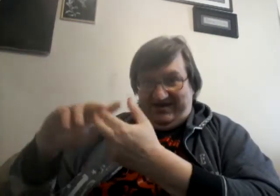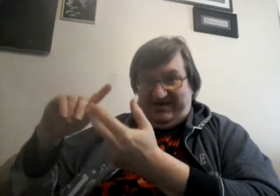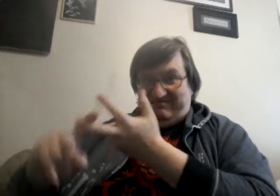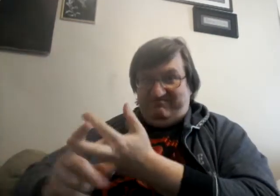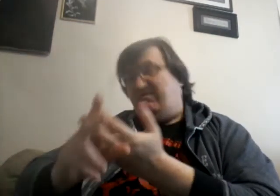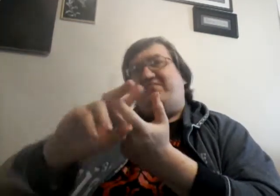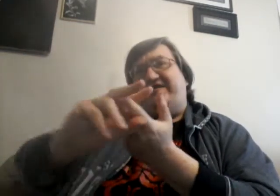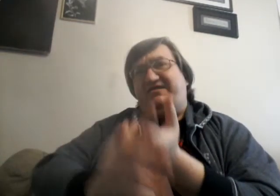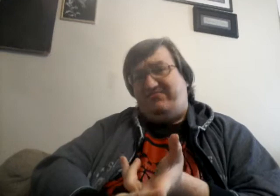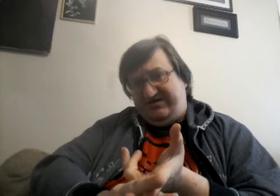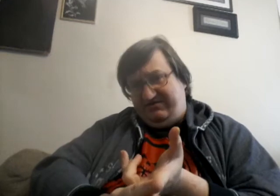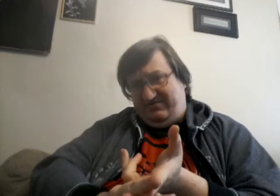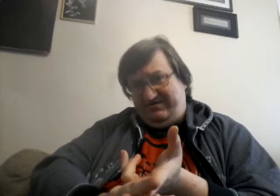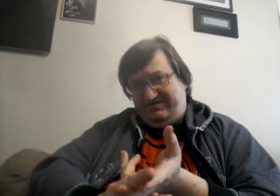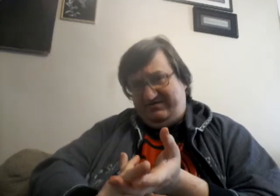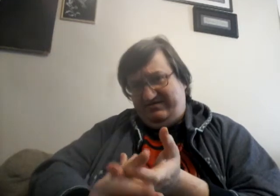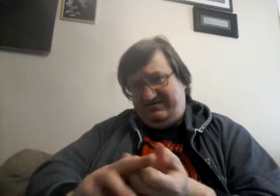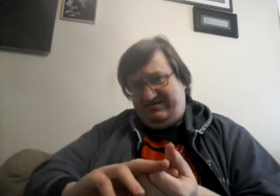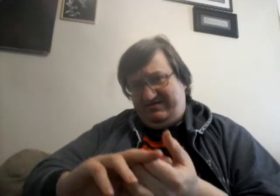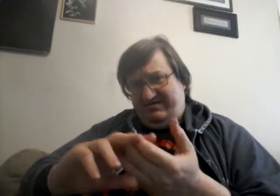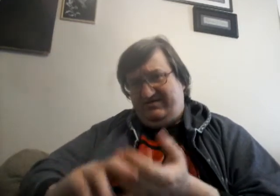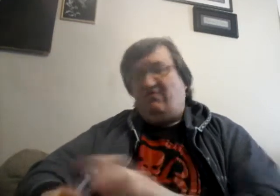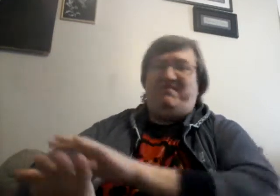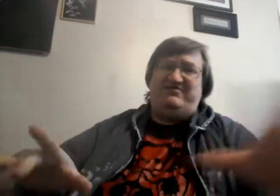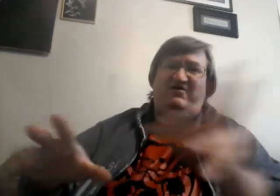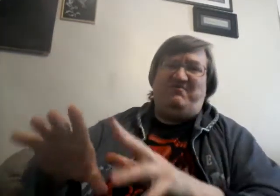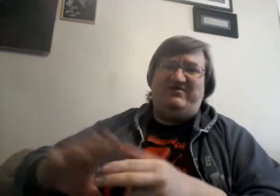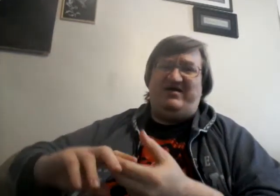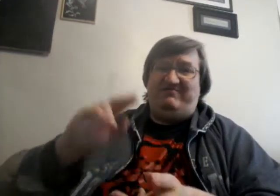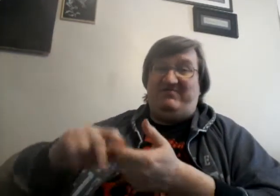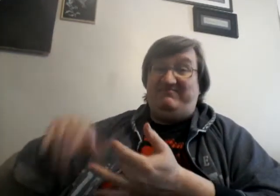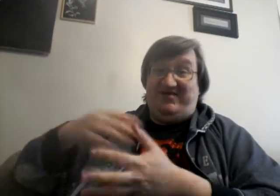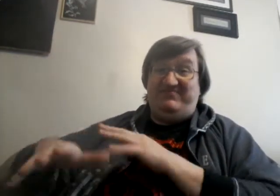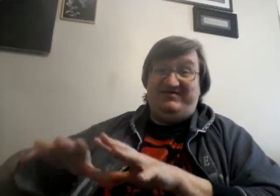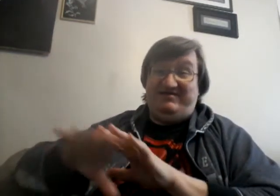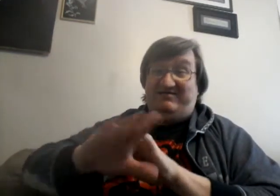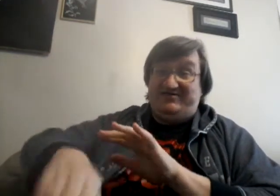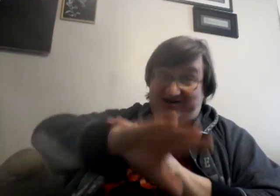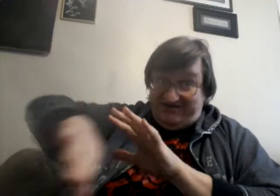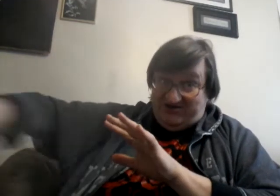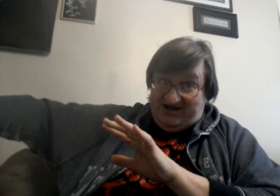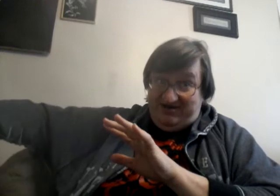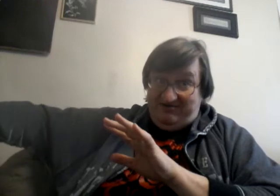And remember in Infinity War? Oh, by the way, on a little side theory.